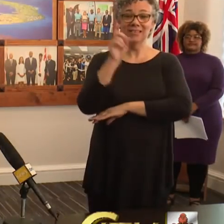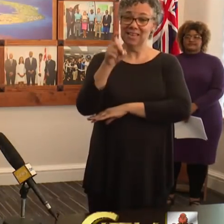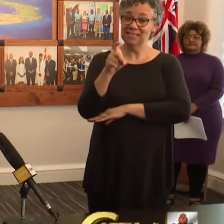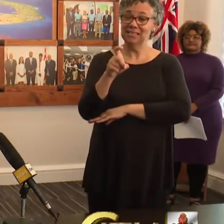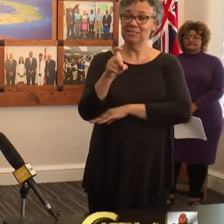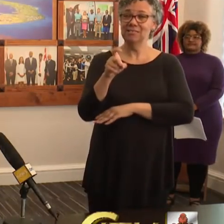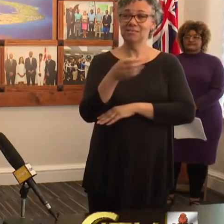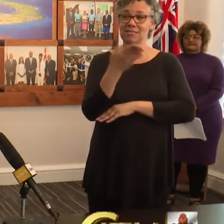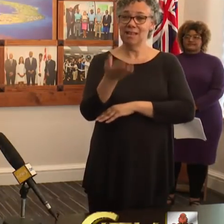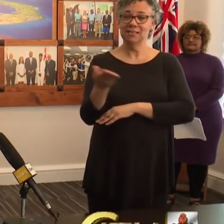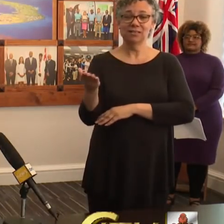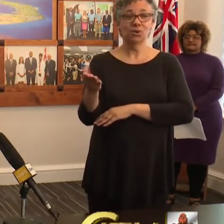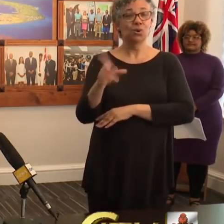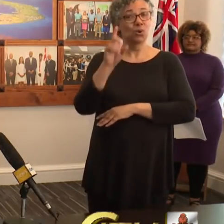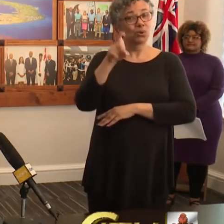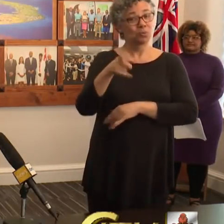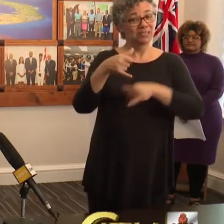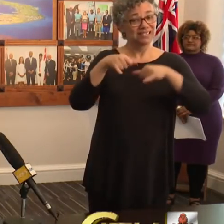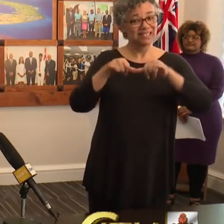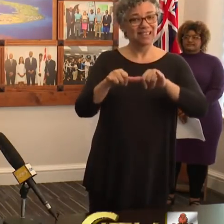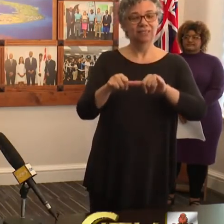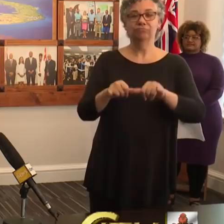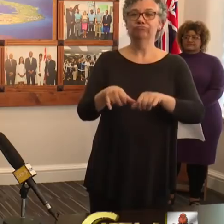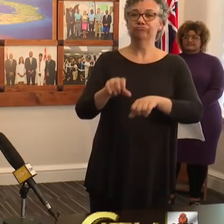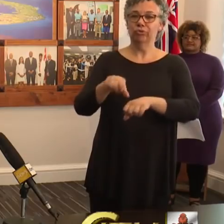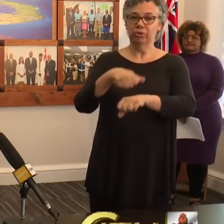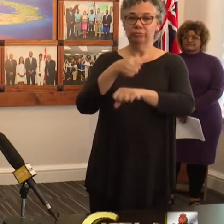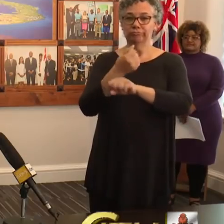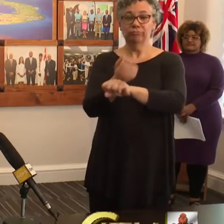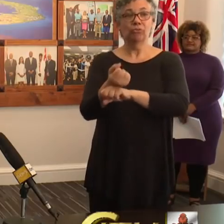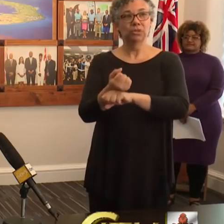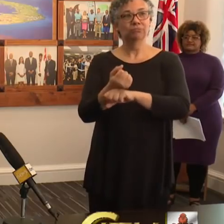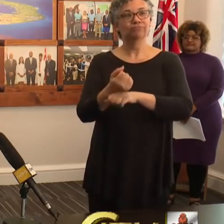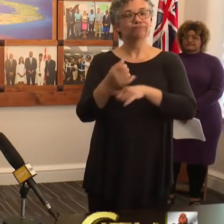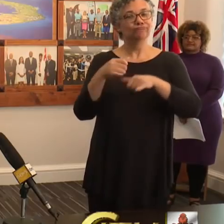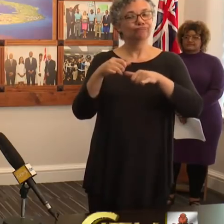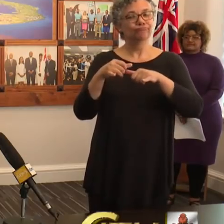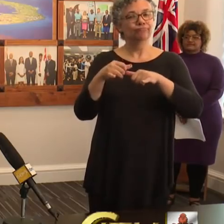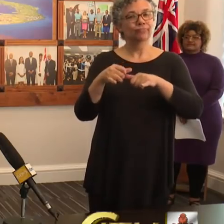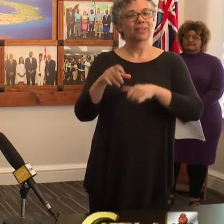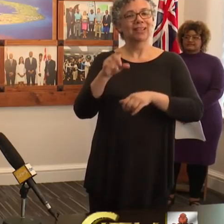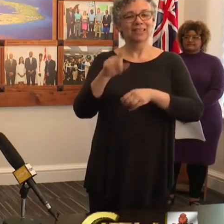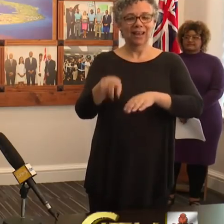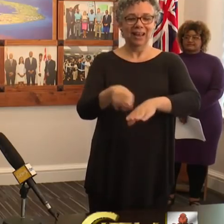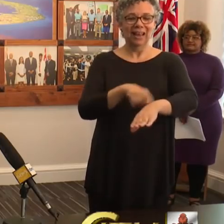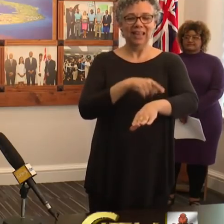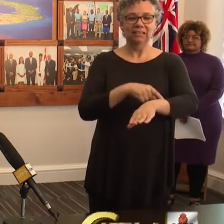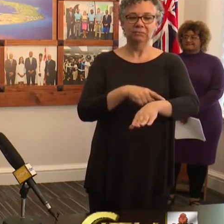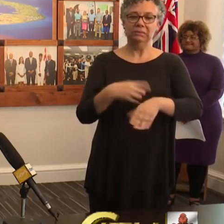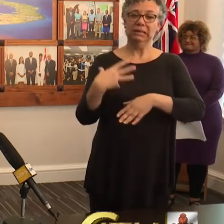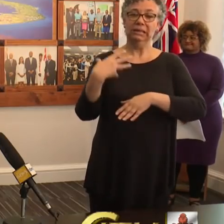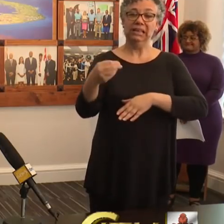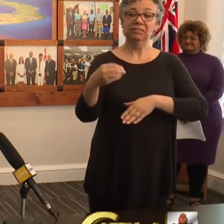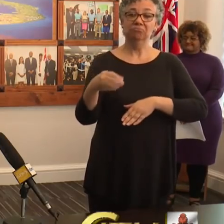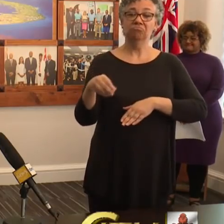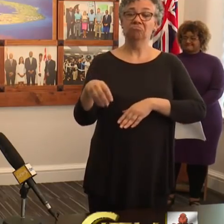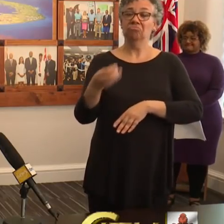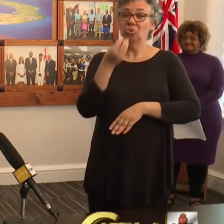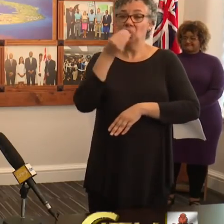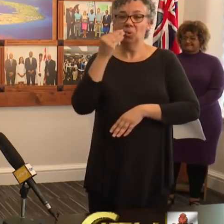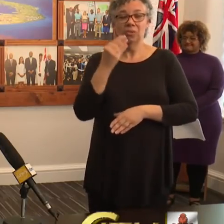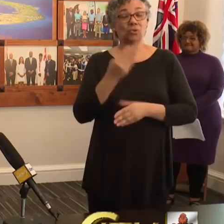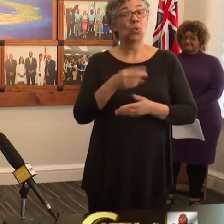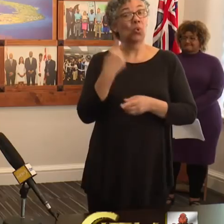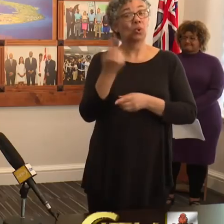Persons must remain on their properties during the shelter-in-place period. Lengthy departure from the property can only be for the purchase of groceries